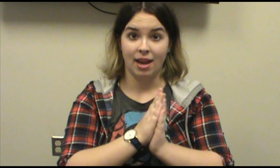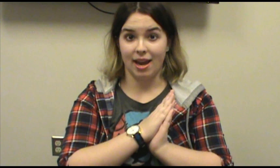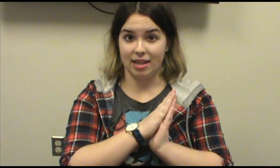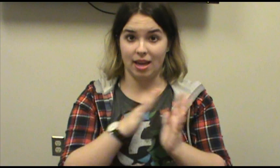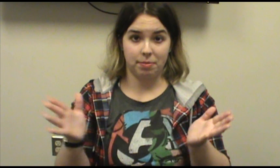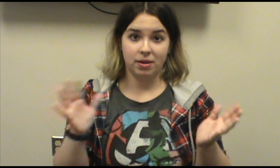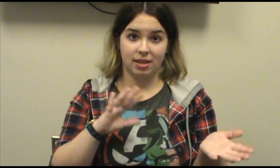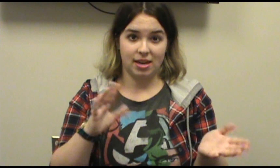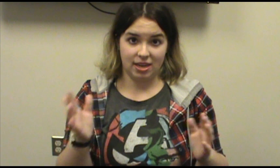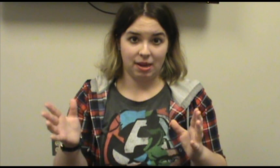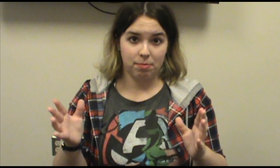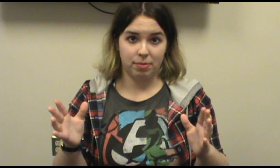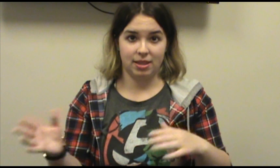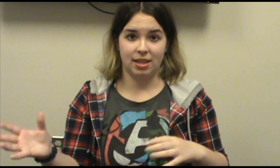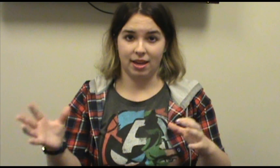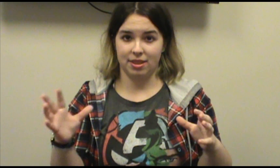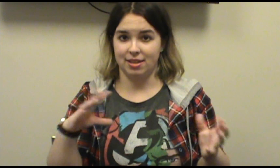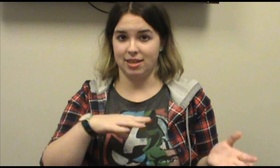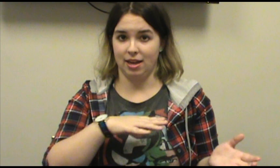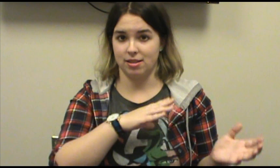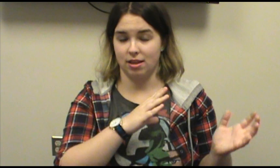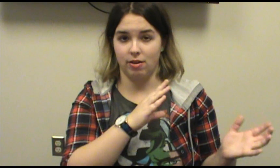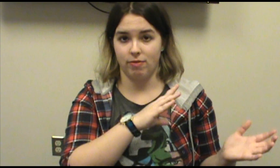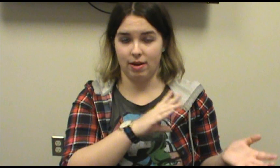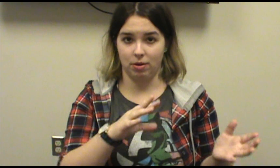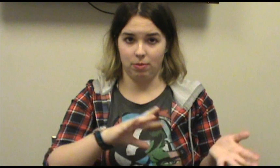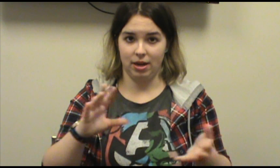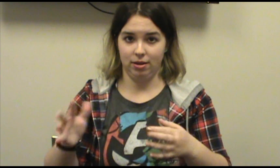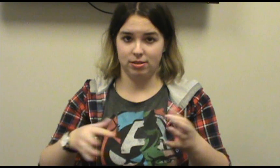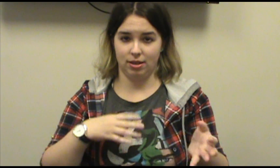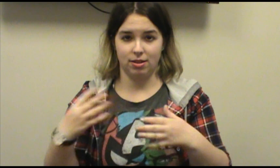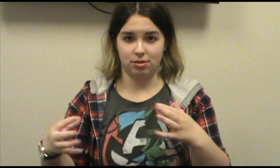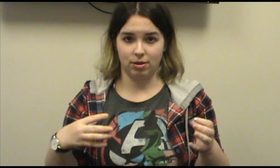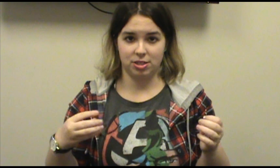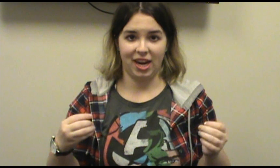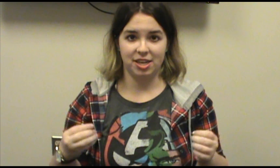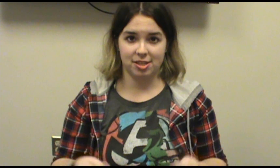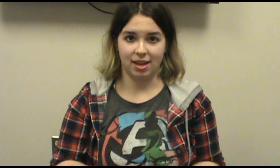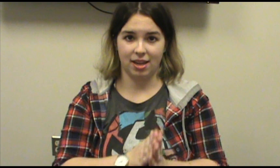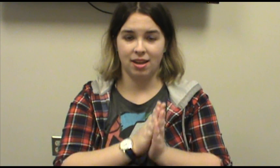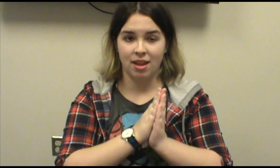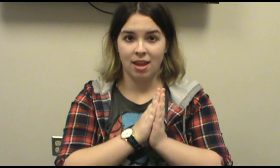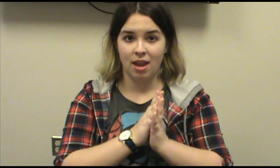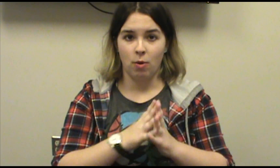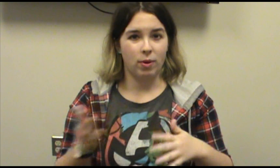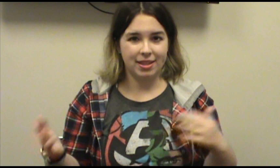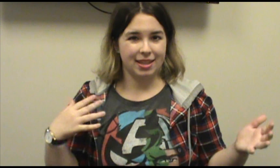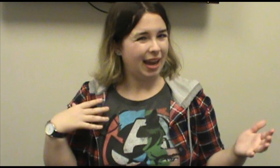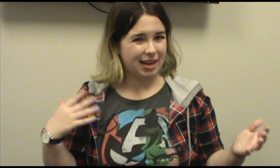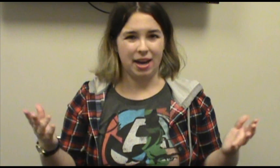And that part they did keep, but then, like, the details of everyone else in their story changed, like... One thing that I kind